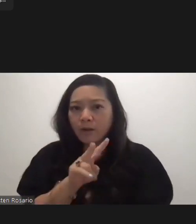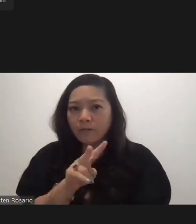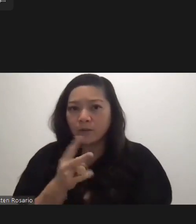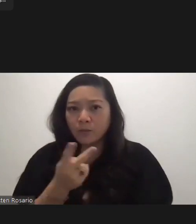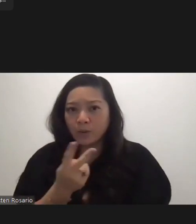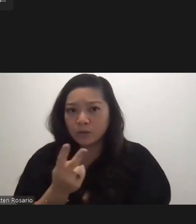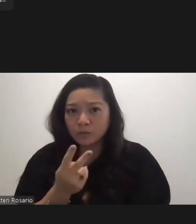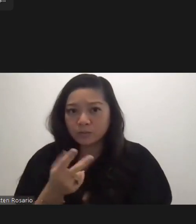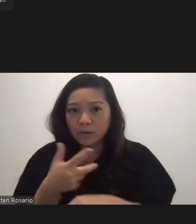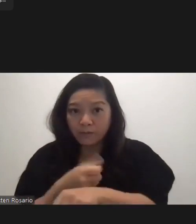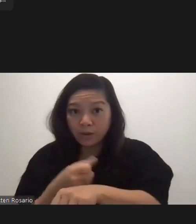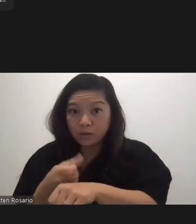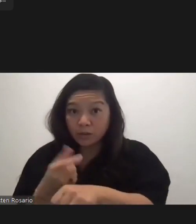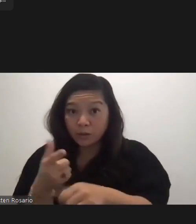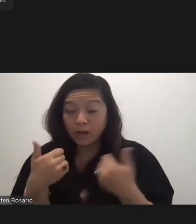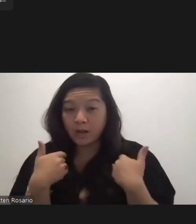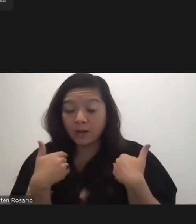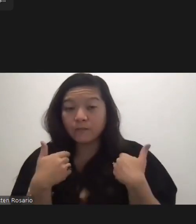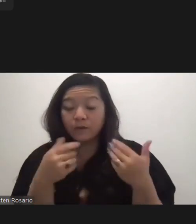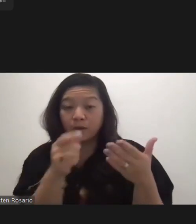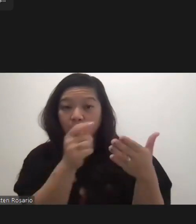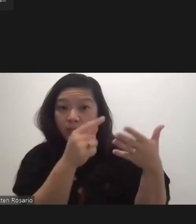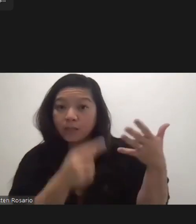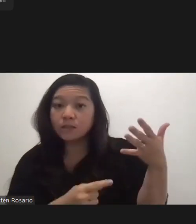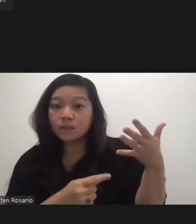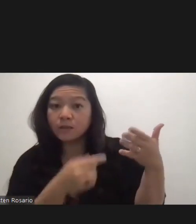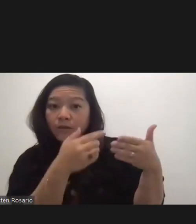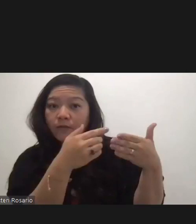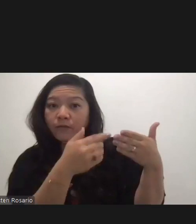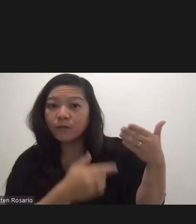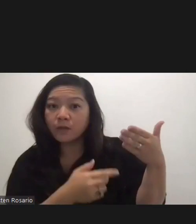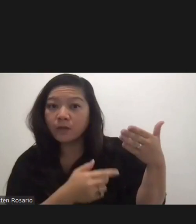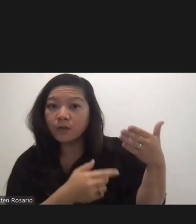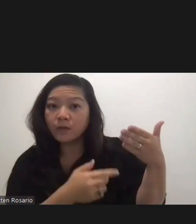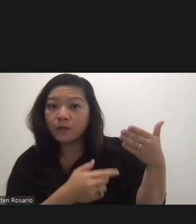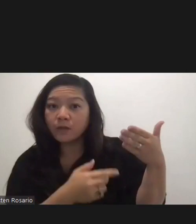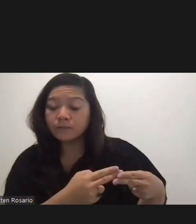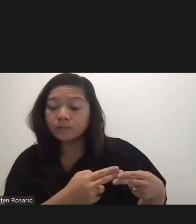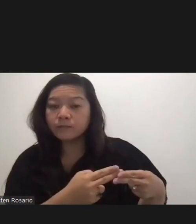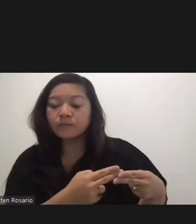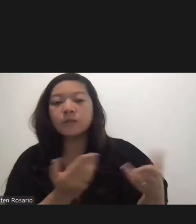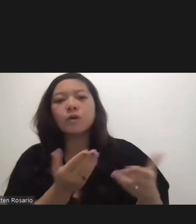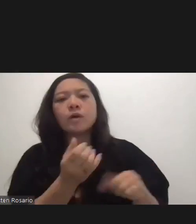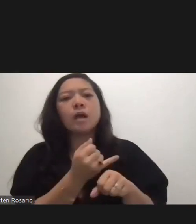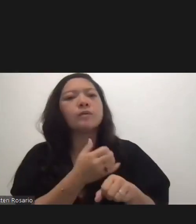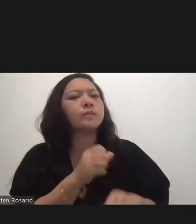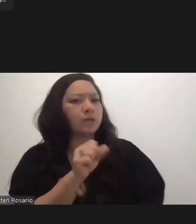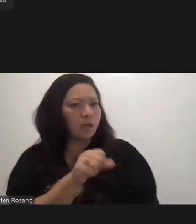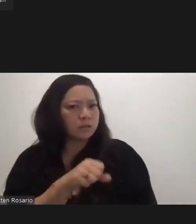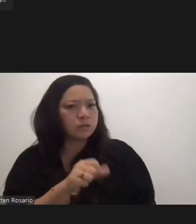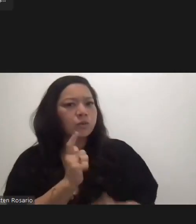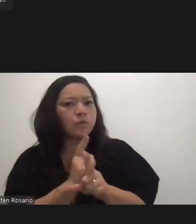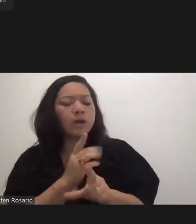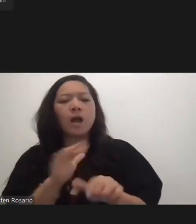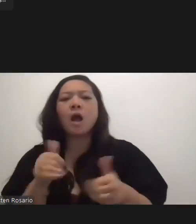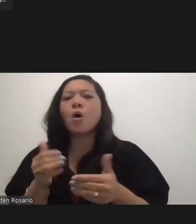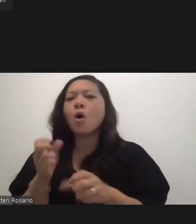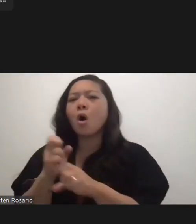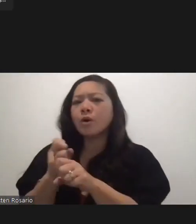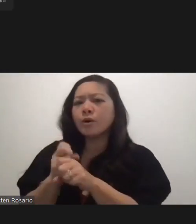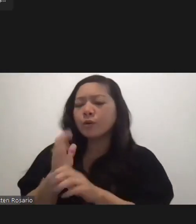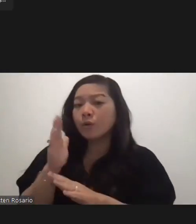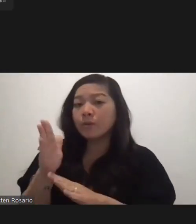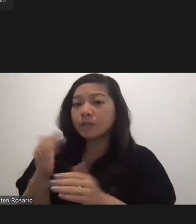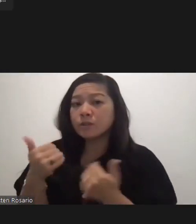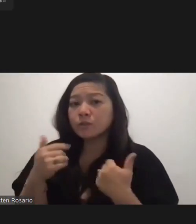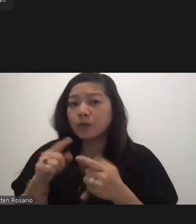of all those vaccinated on the island? That is correct. So, how hard would it be to